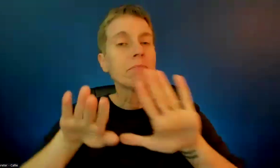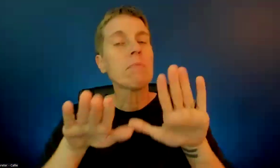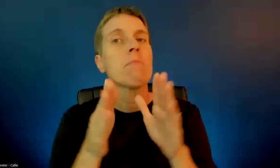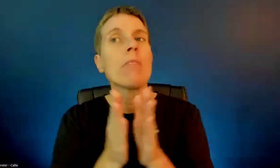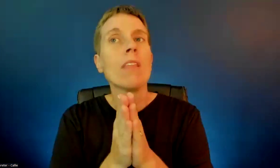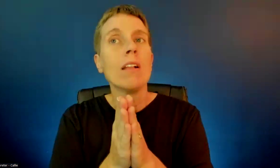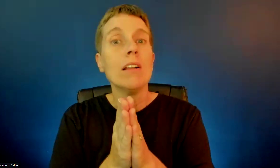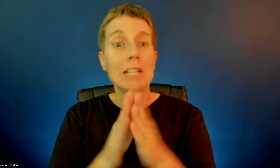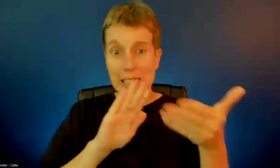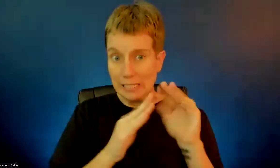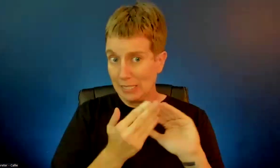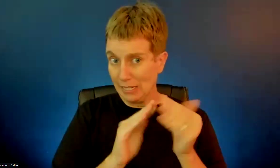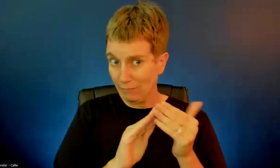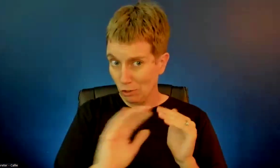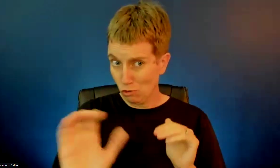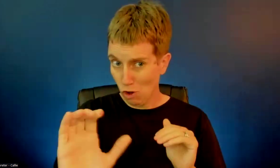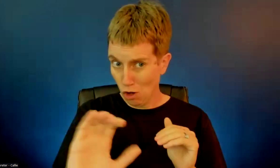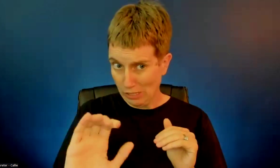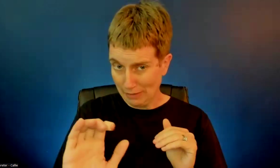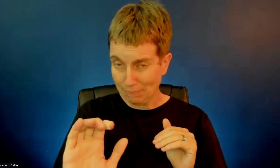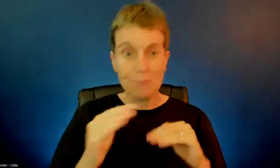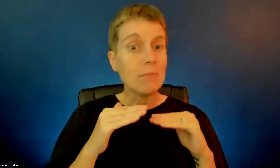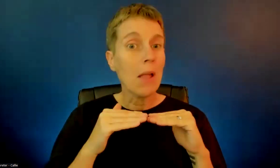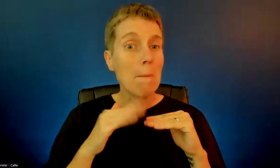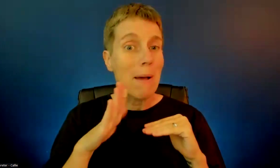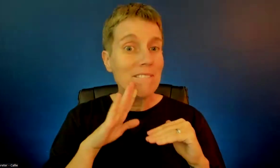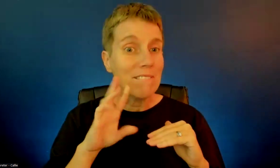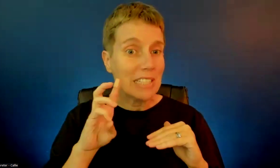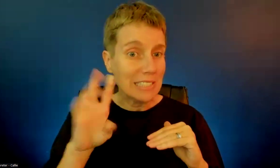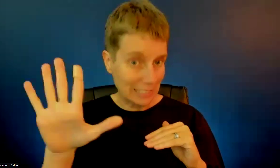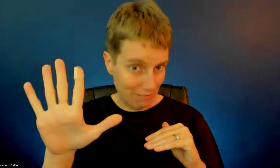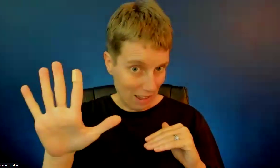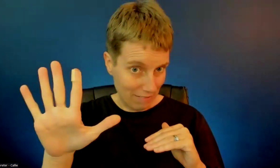city of Charleston, you're over 65 or handicapped.